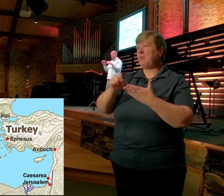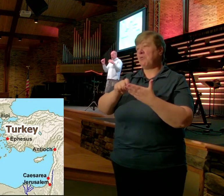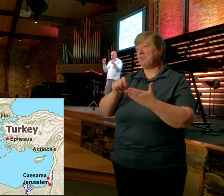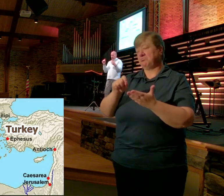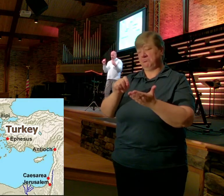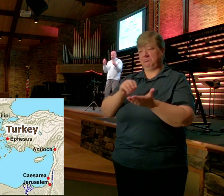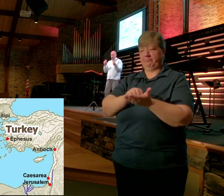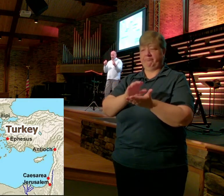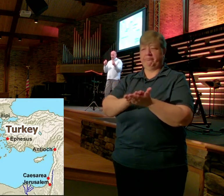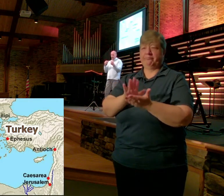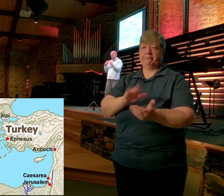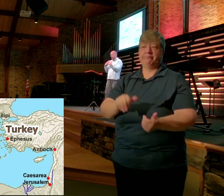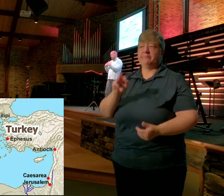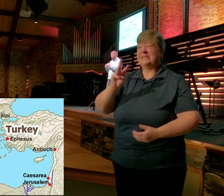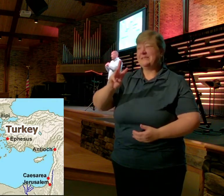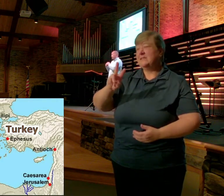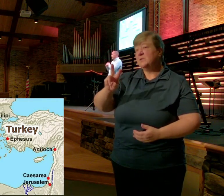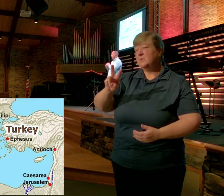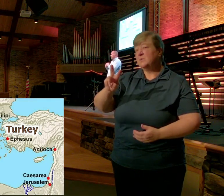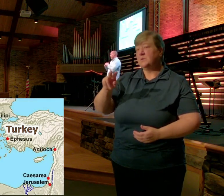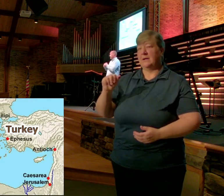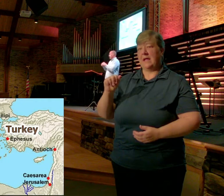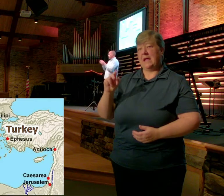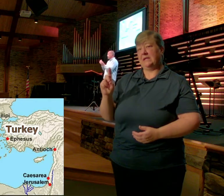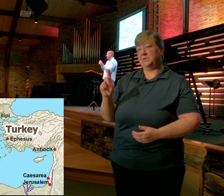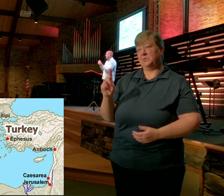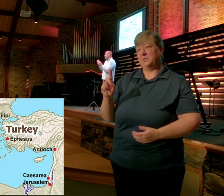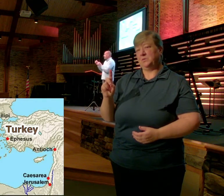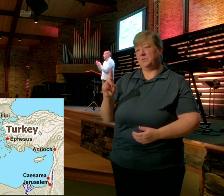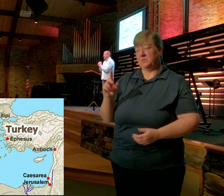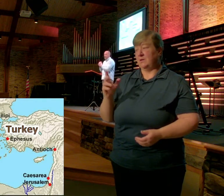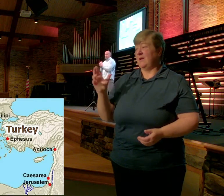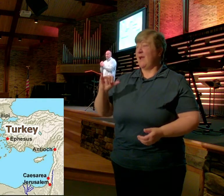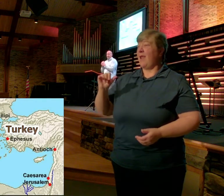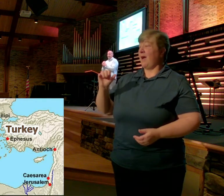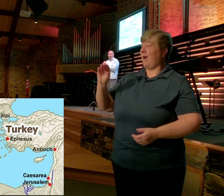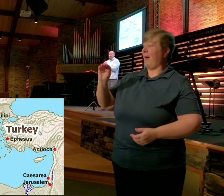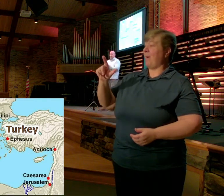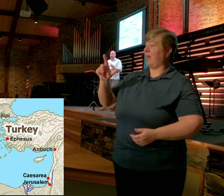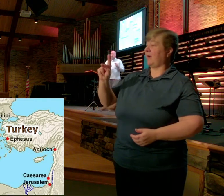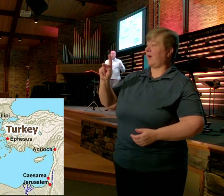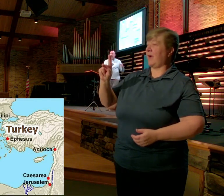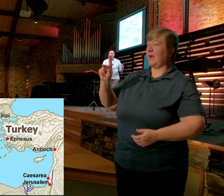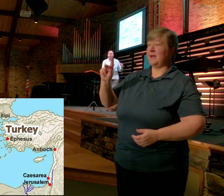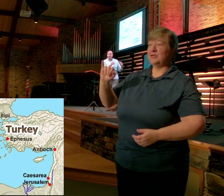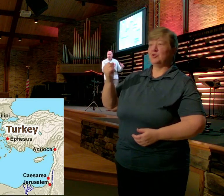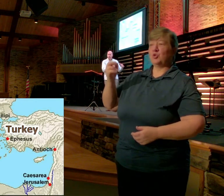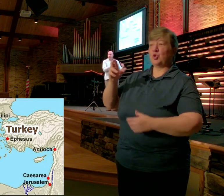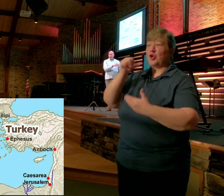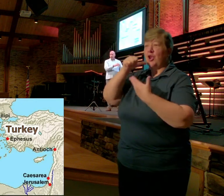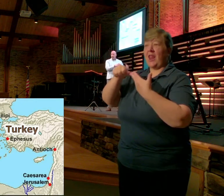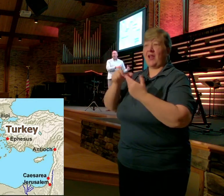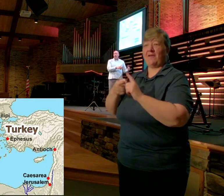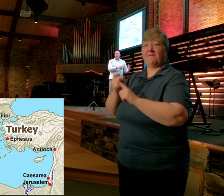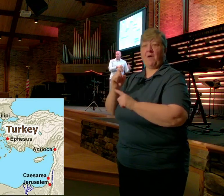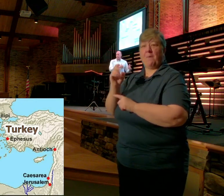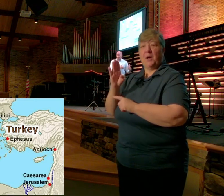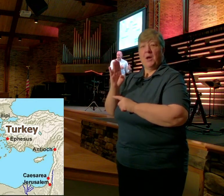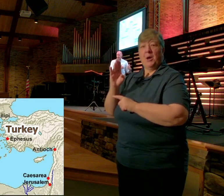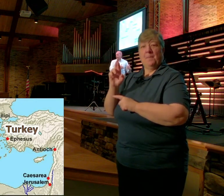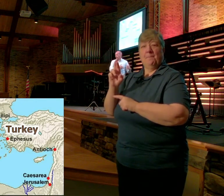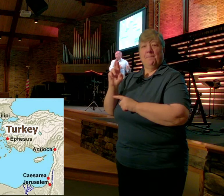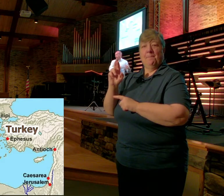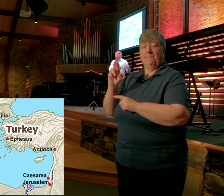Kind of like Martin Luther King Jr.'s Letter from a Birmingham prison Because Paul is actually in a Roman